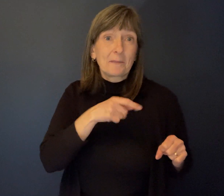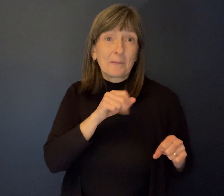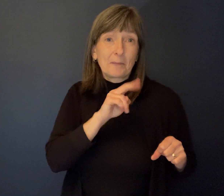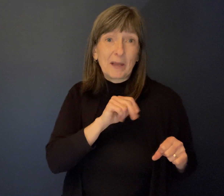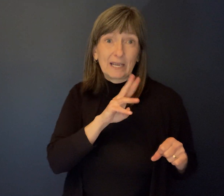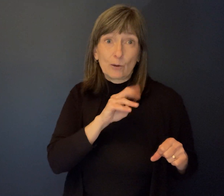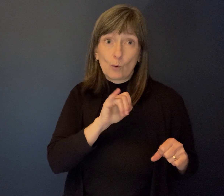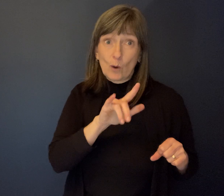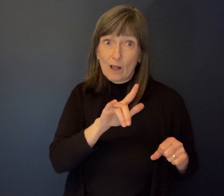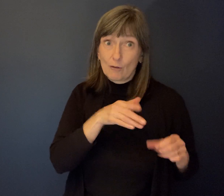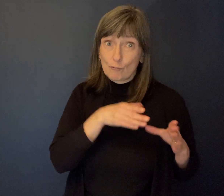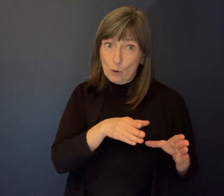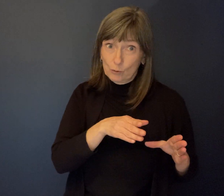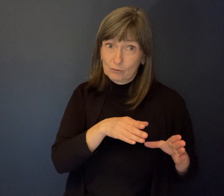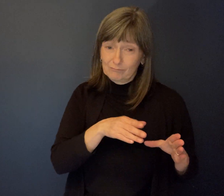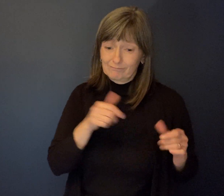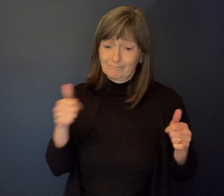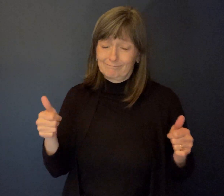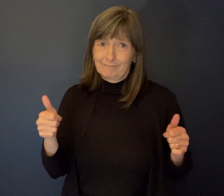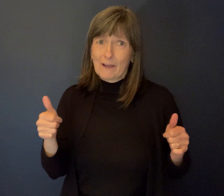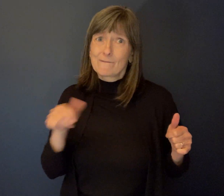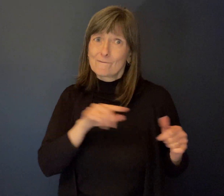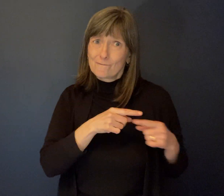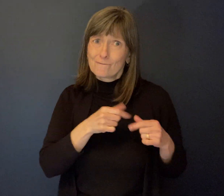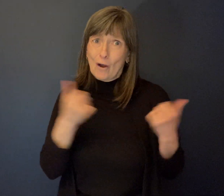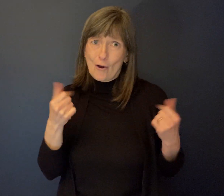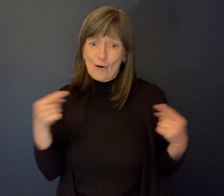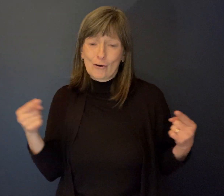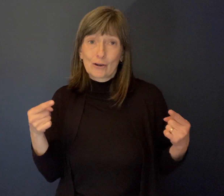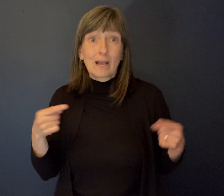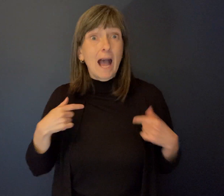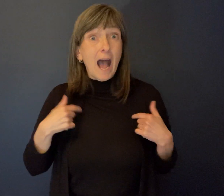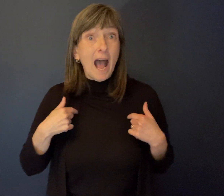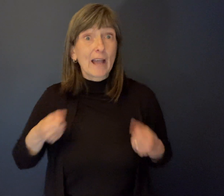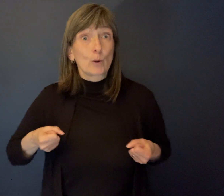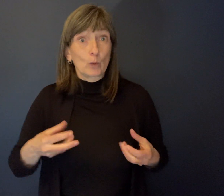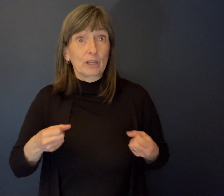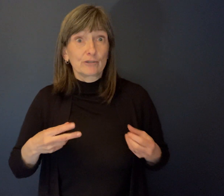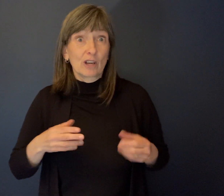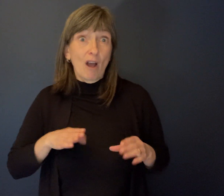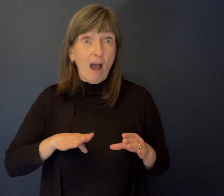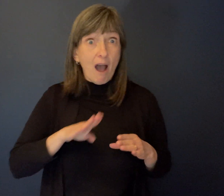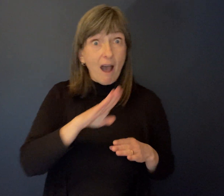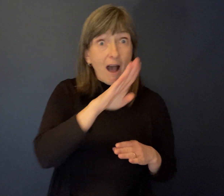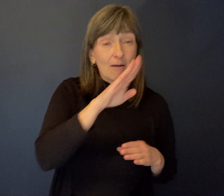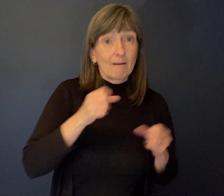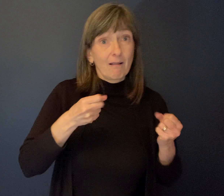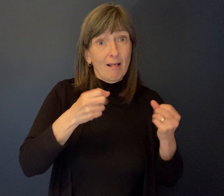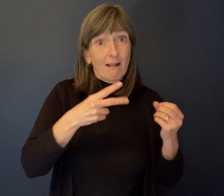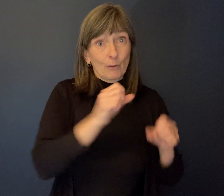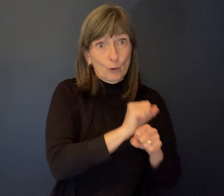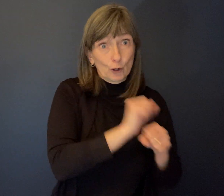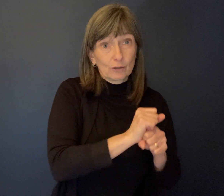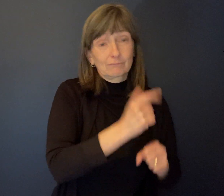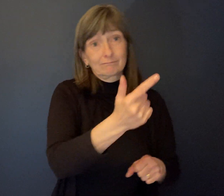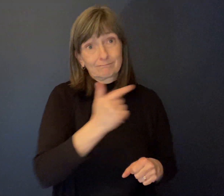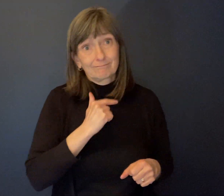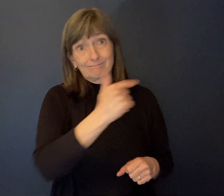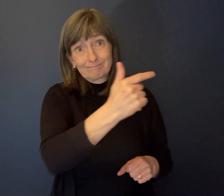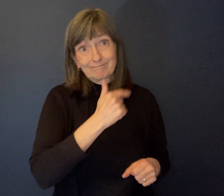geography. I would wheel to and from work up the hill. And in the process of doing that, I met this